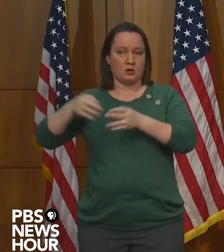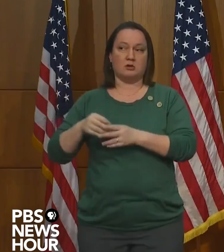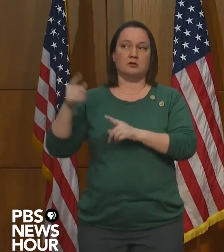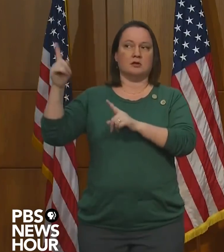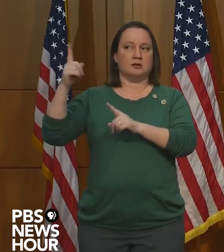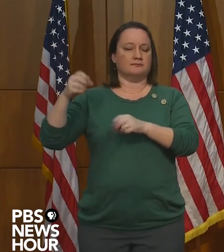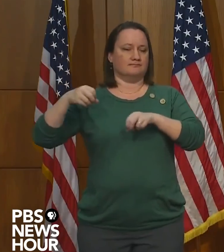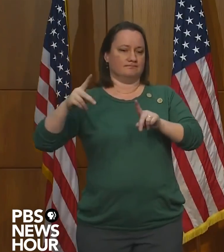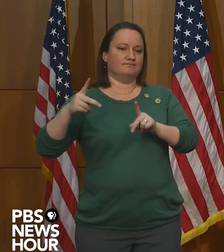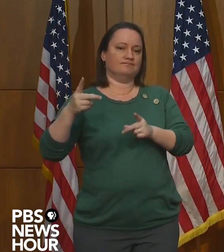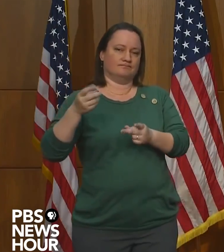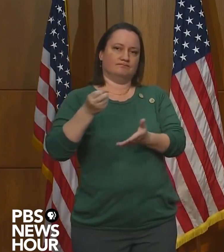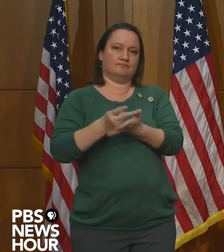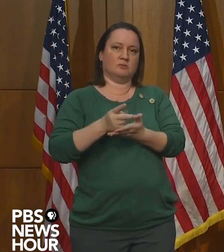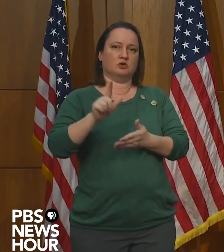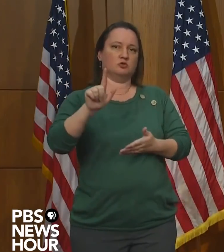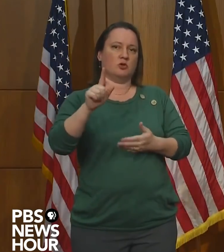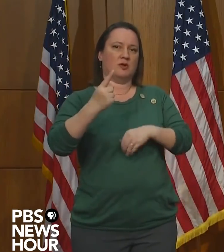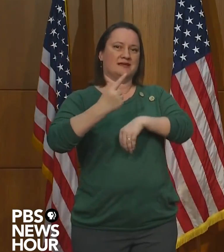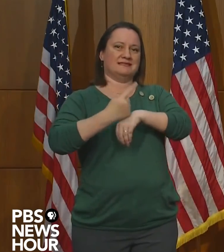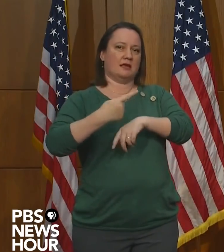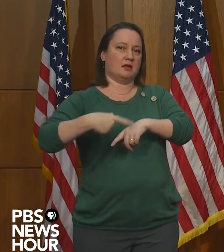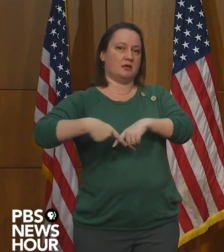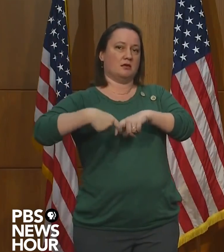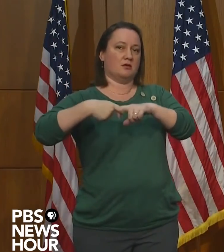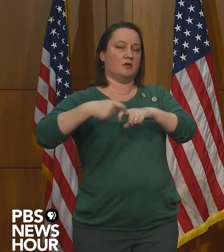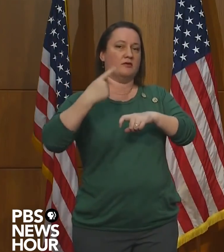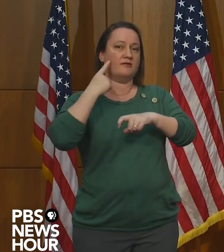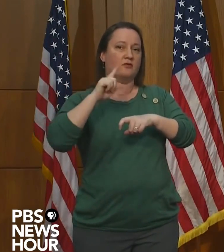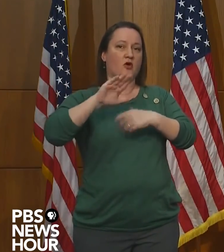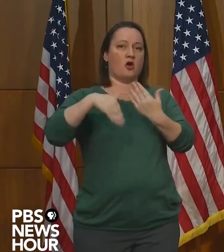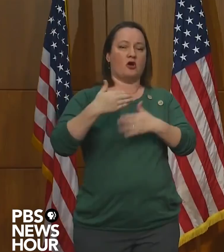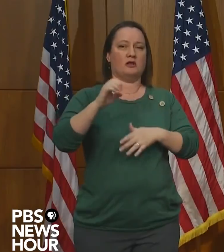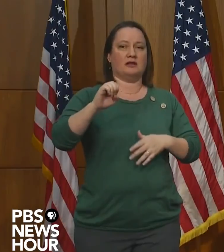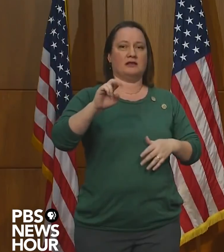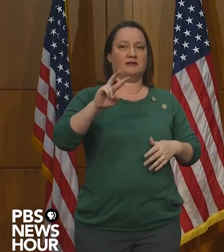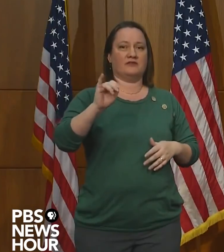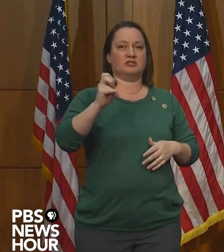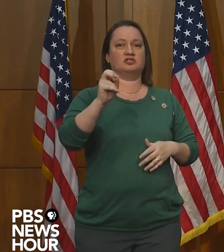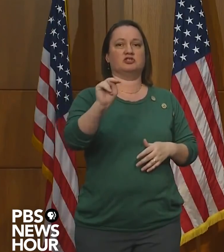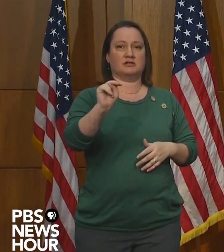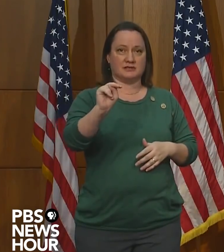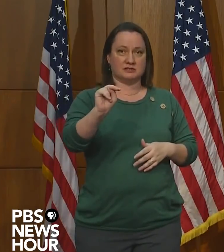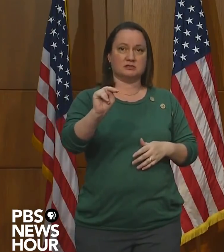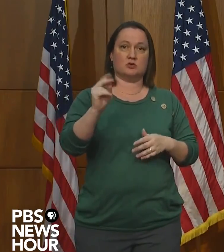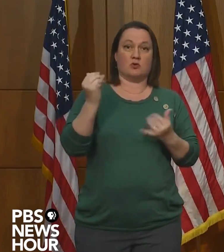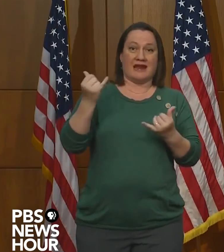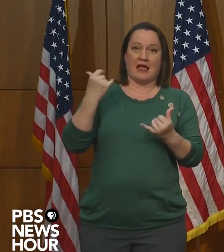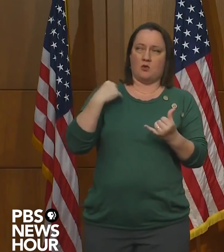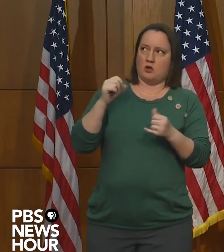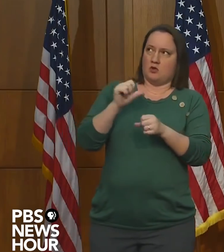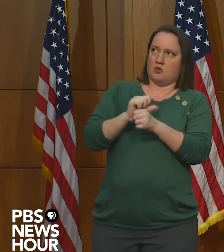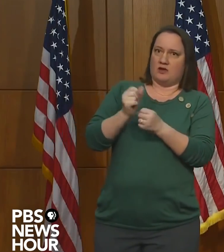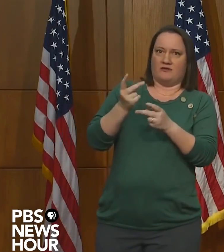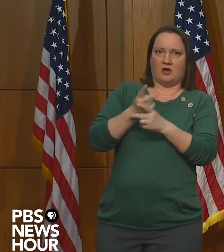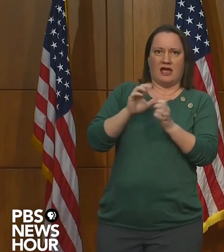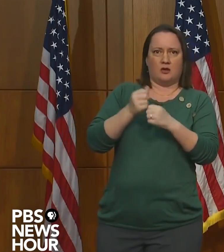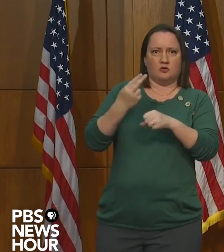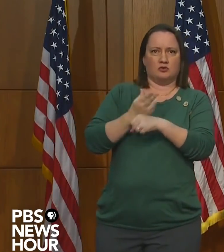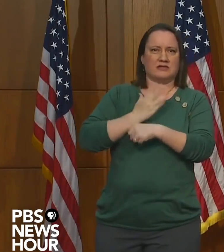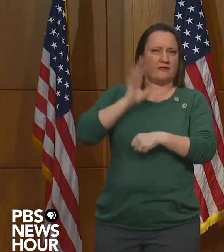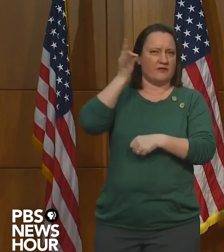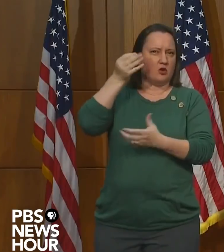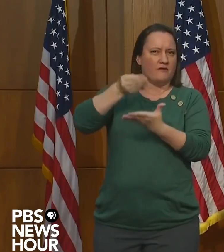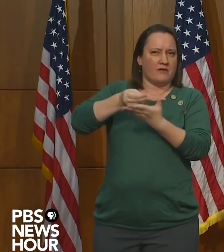on evictions while we work to finalize our rent relief plan using federal funding. So thank you, Chief Justice